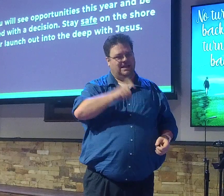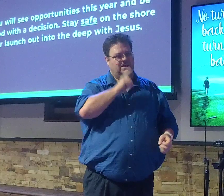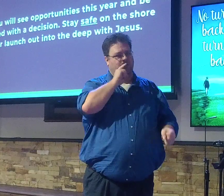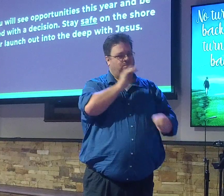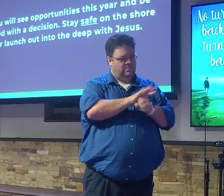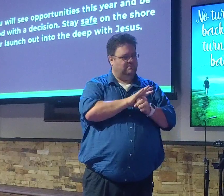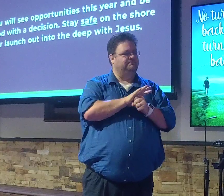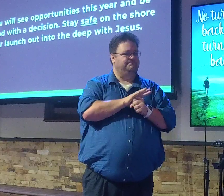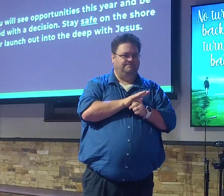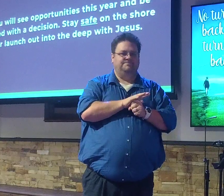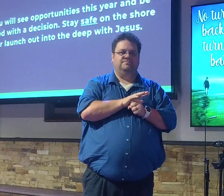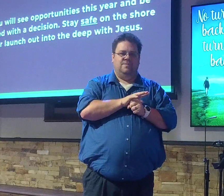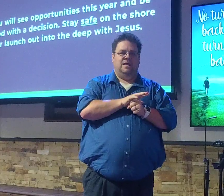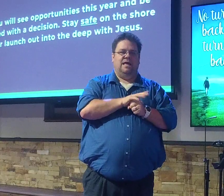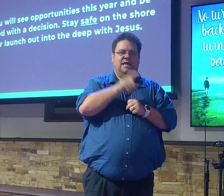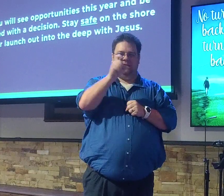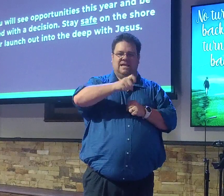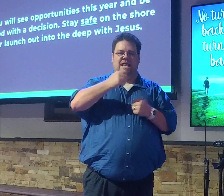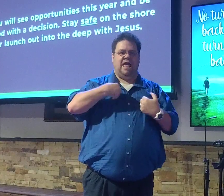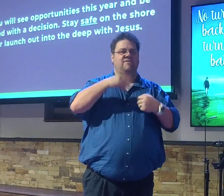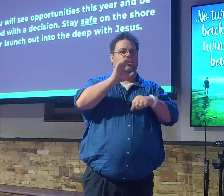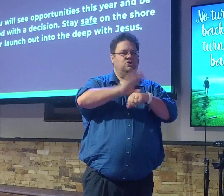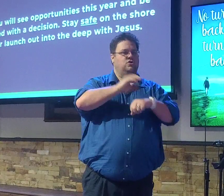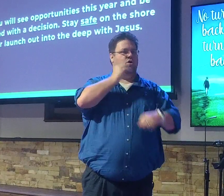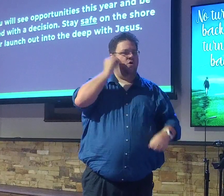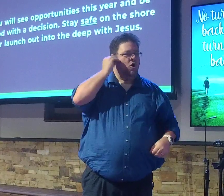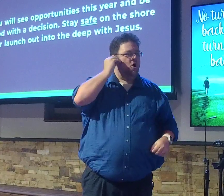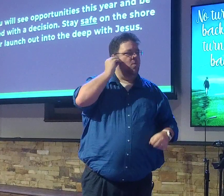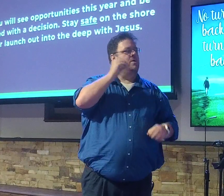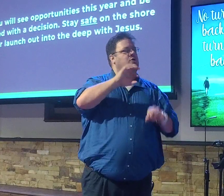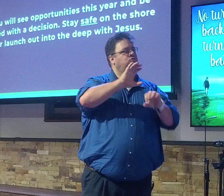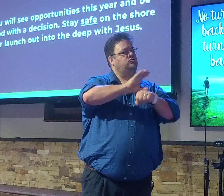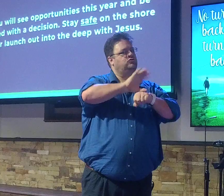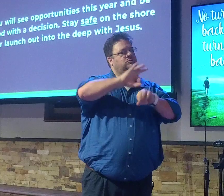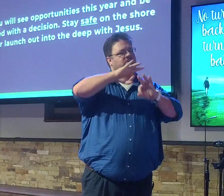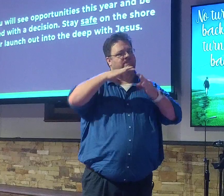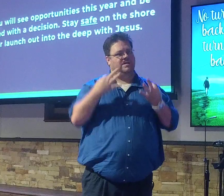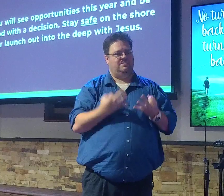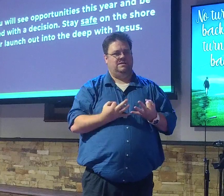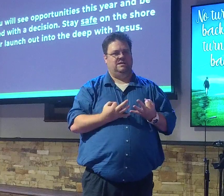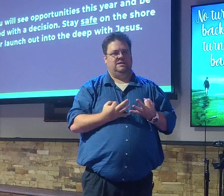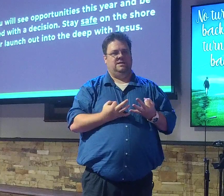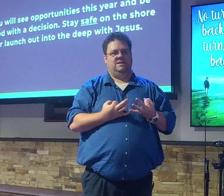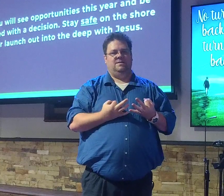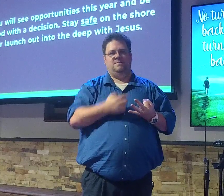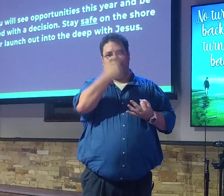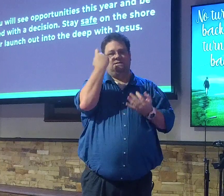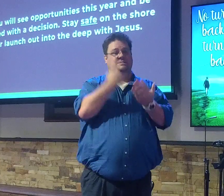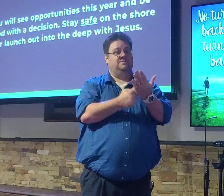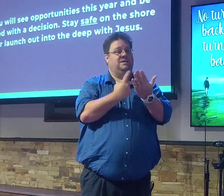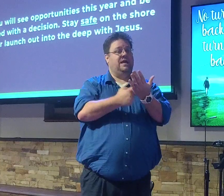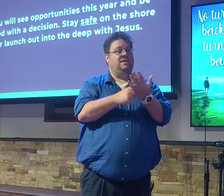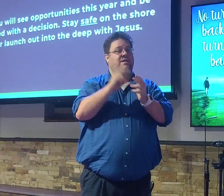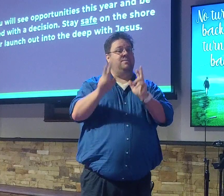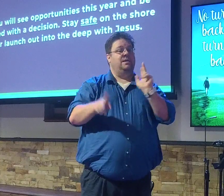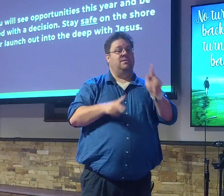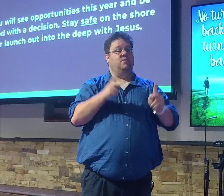become. I want to have a church home. I want to have a church family. Because sometimes people are like, you know, they come to church